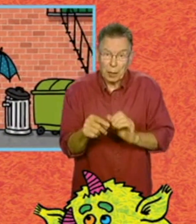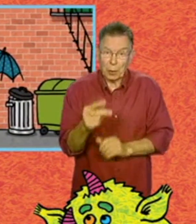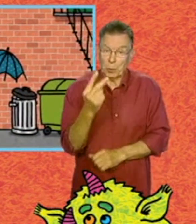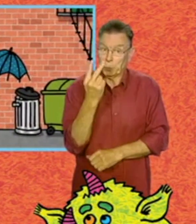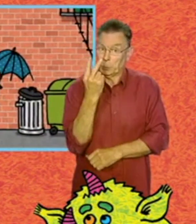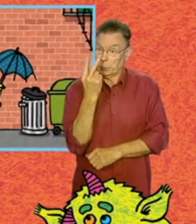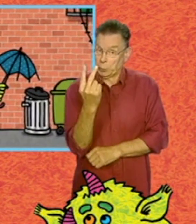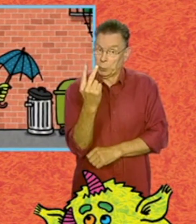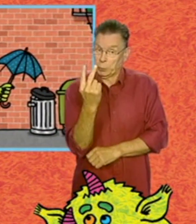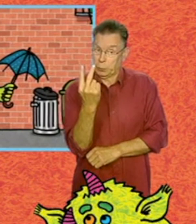there are two possibilities.